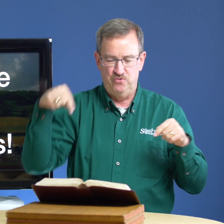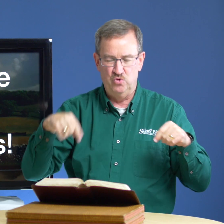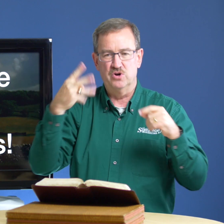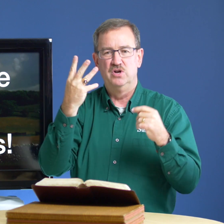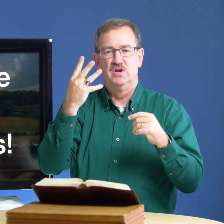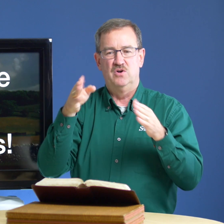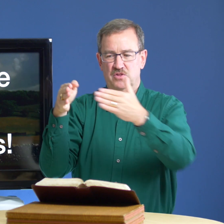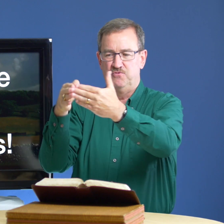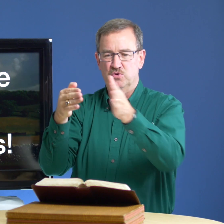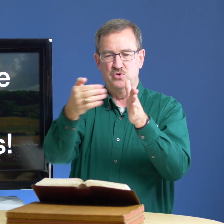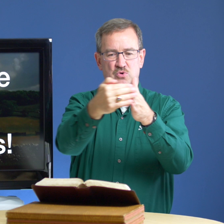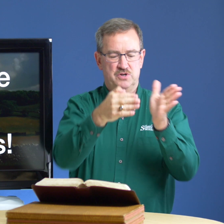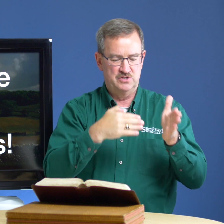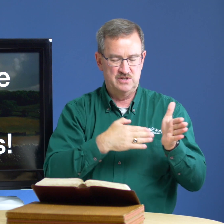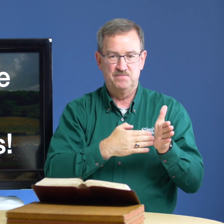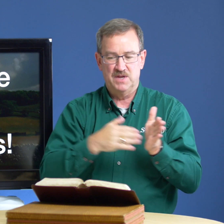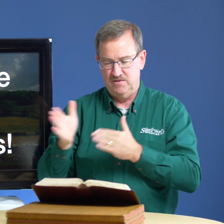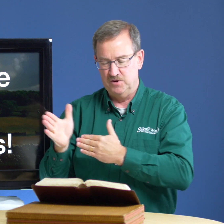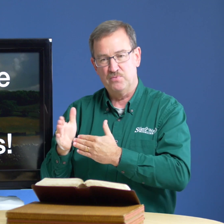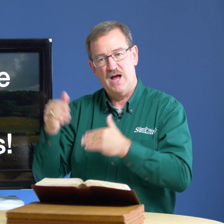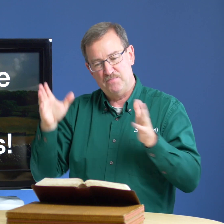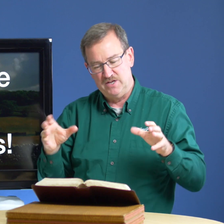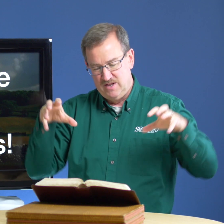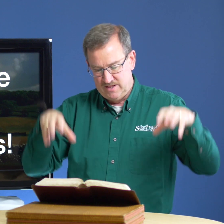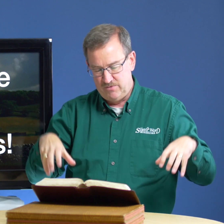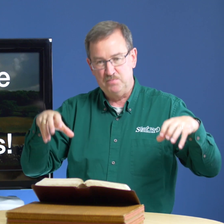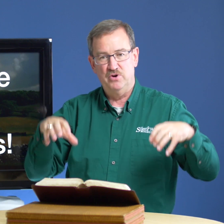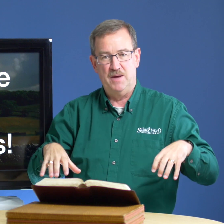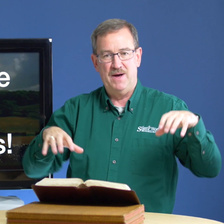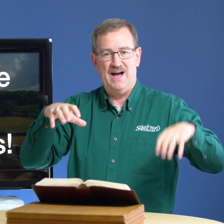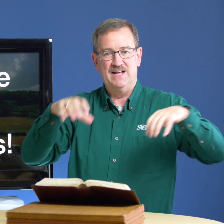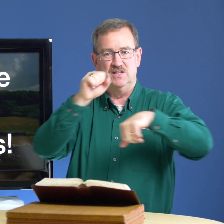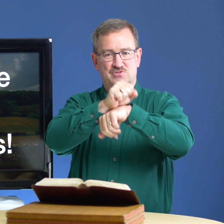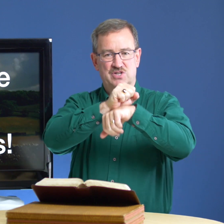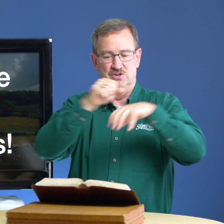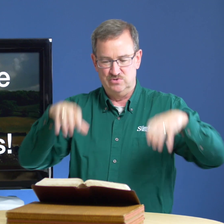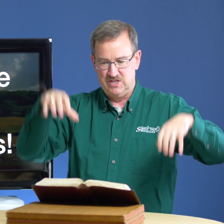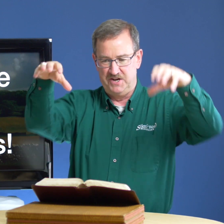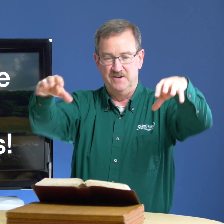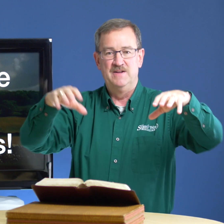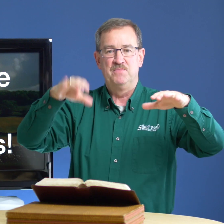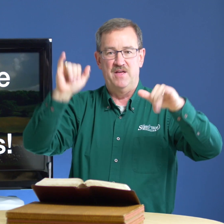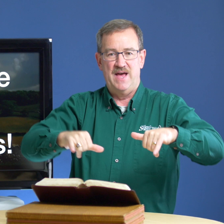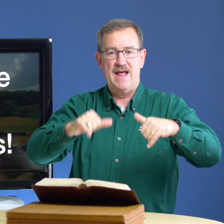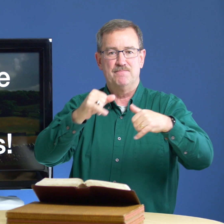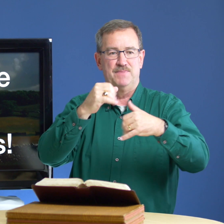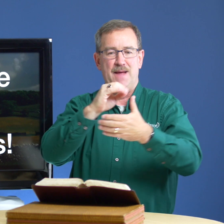four on the four corners of their property they would put a pile of stones there and that that